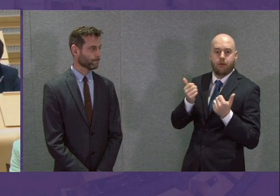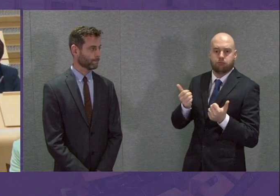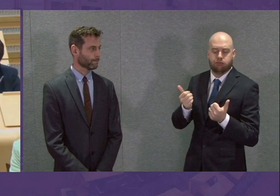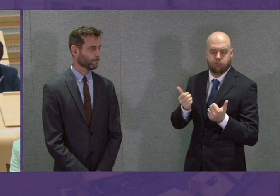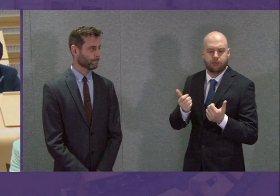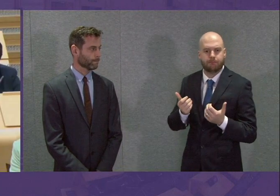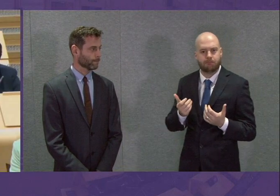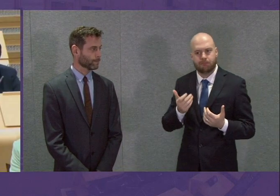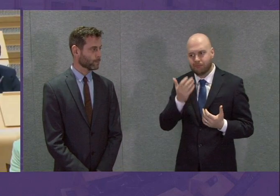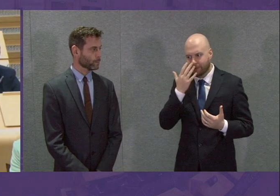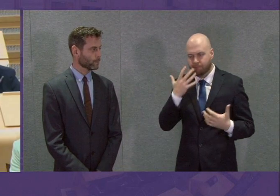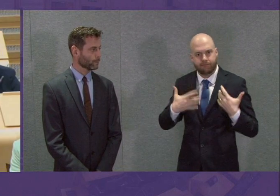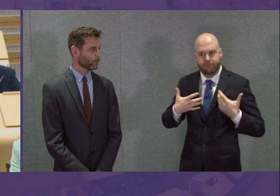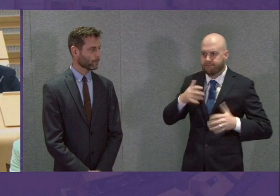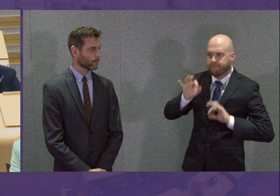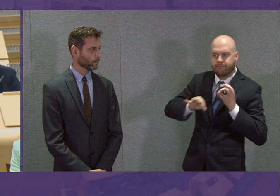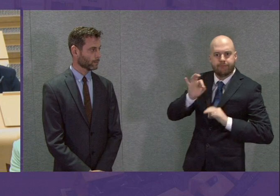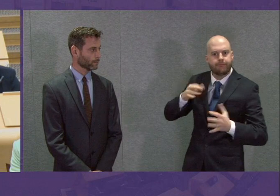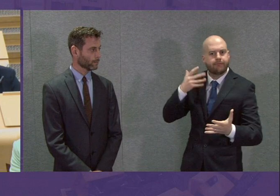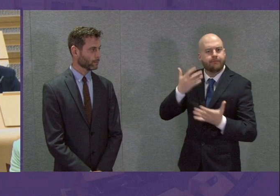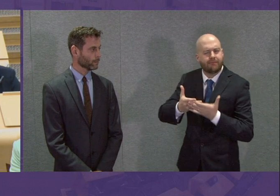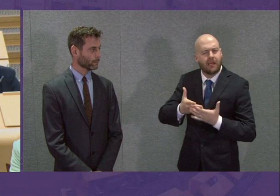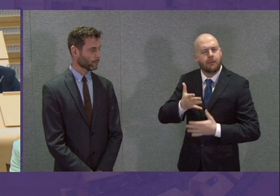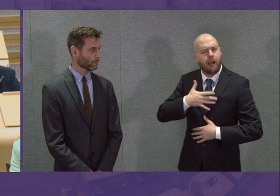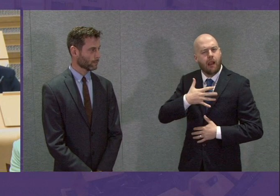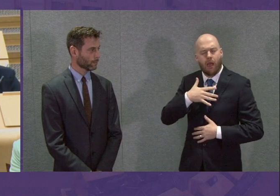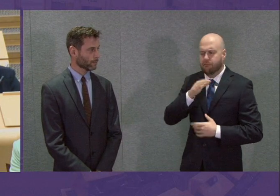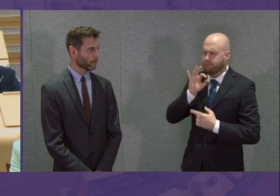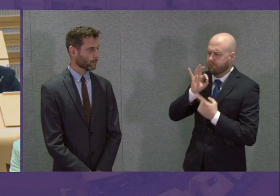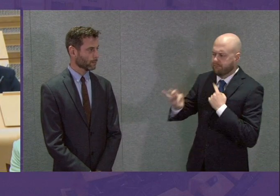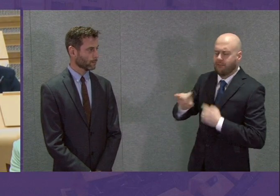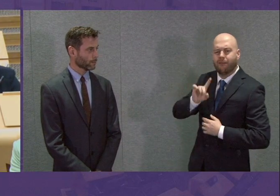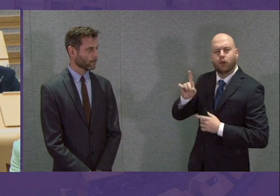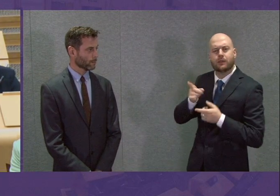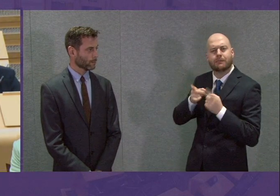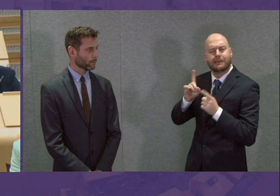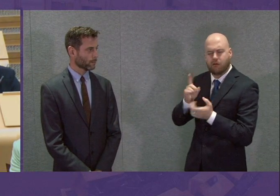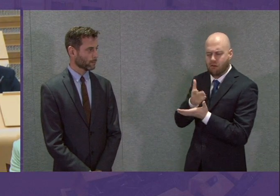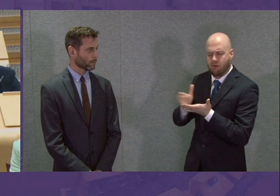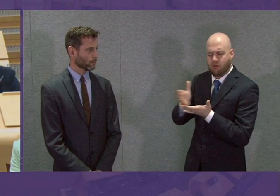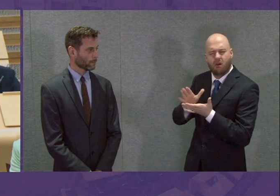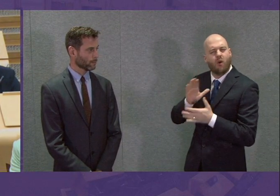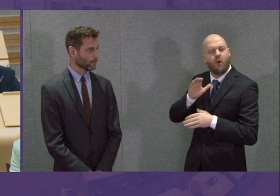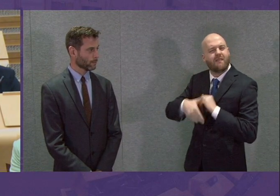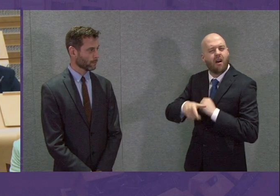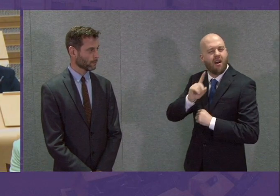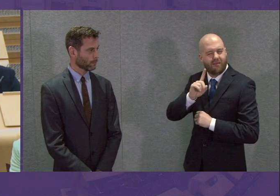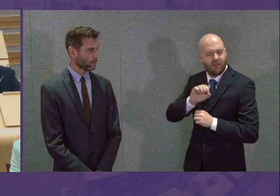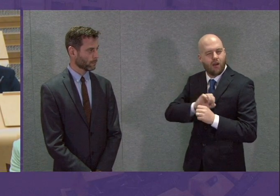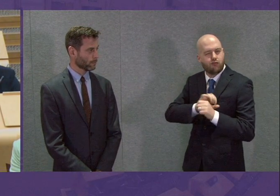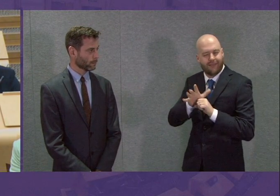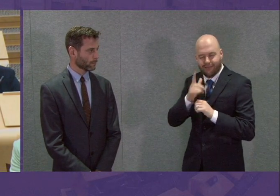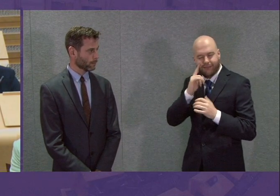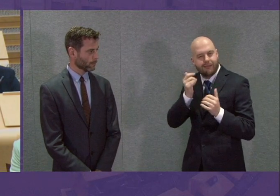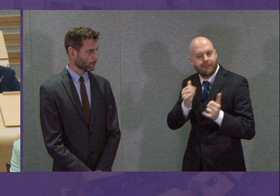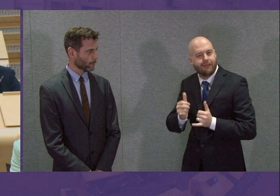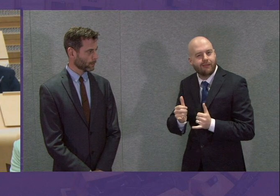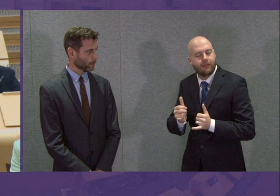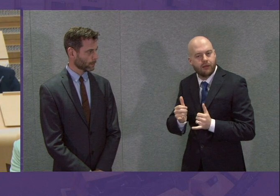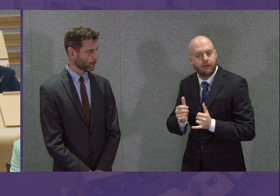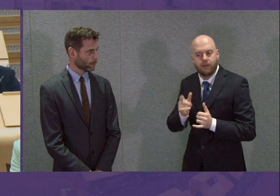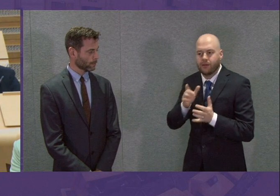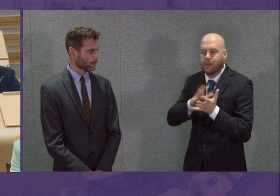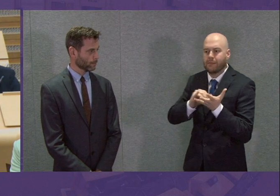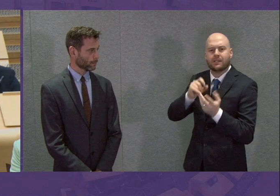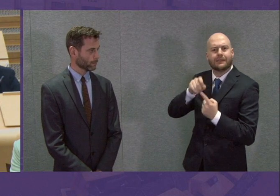can I in the first instance seek further clarification from the First Minister on the issue of testing? MSPs have been approached by community pharmacists serving